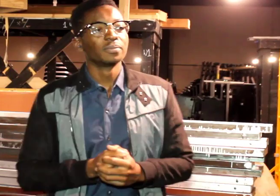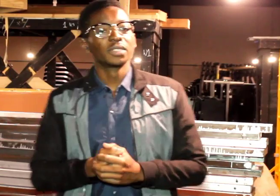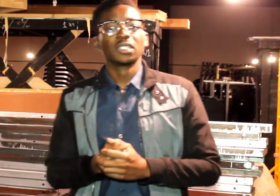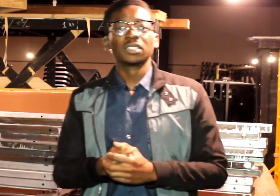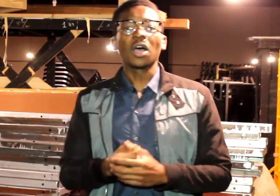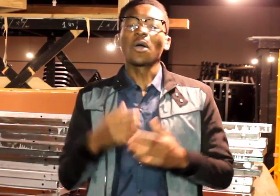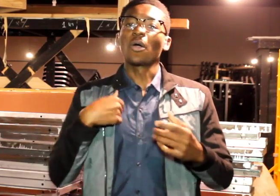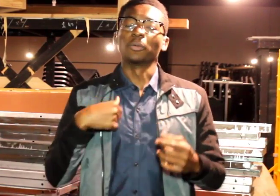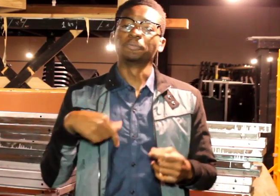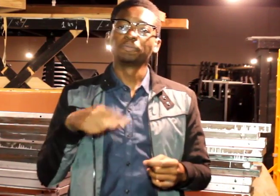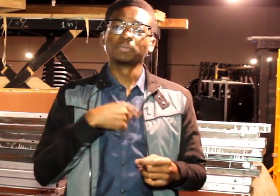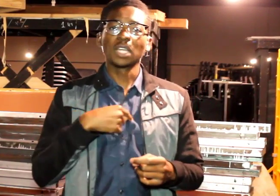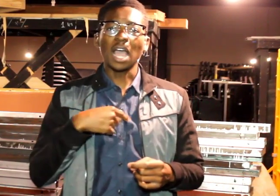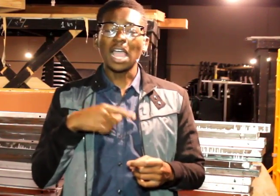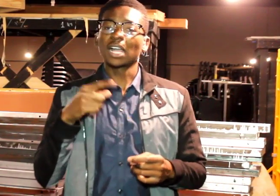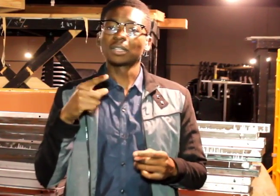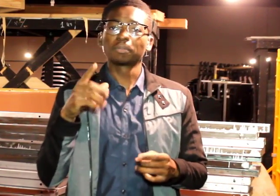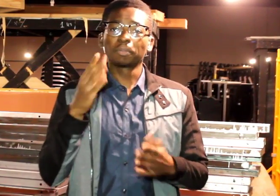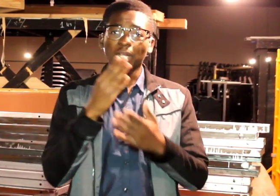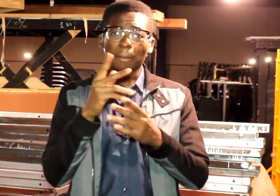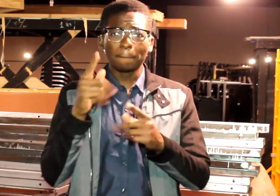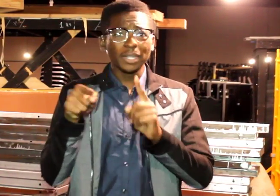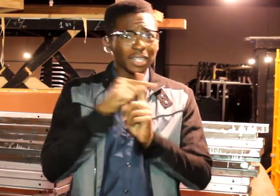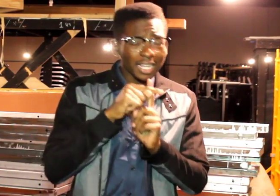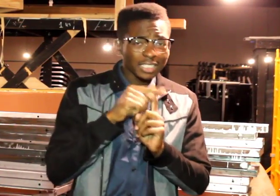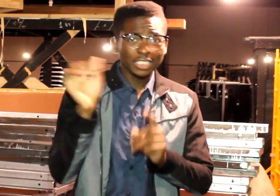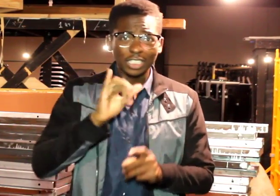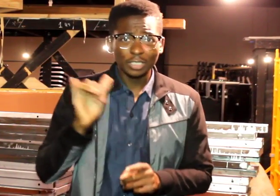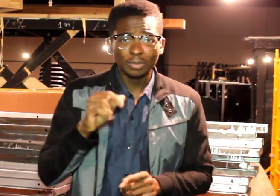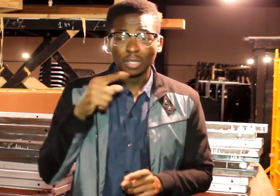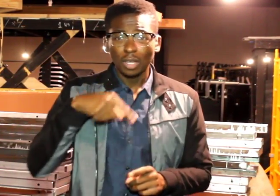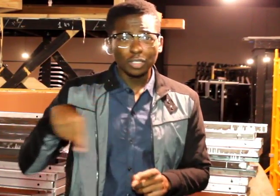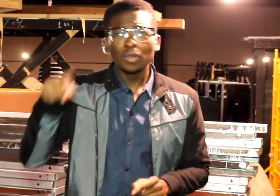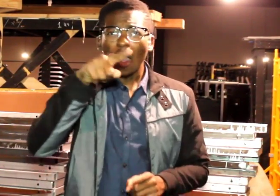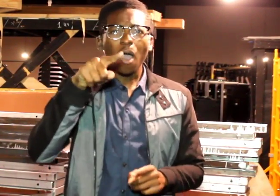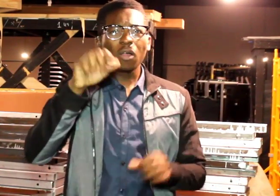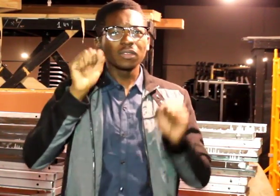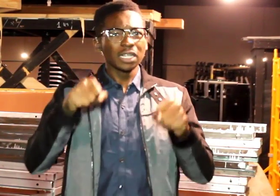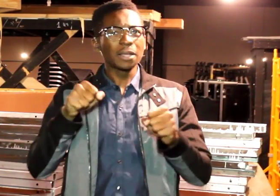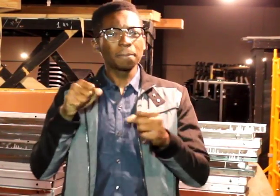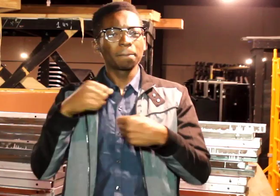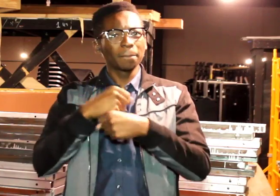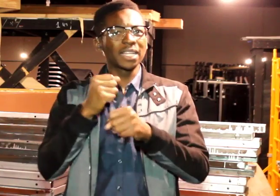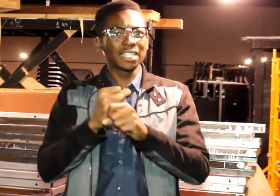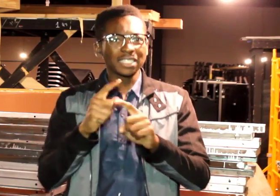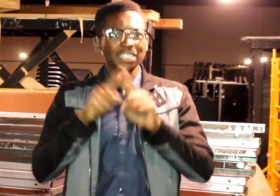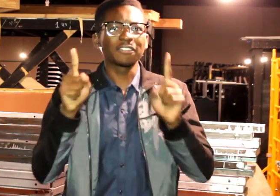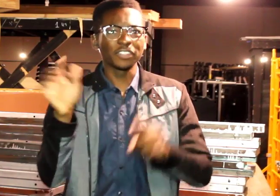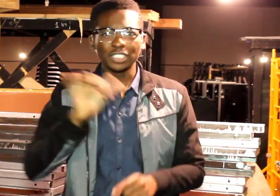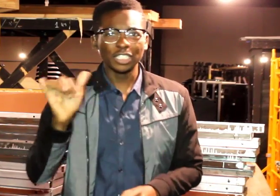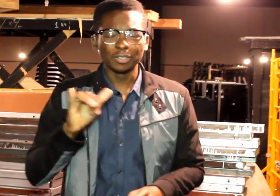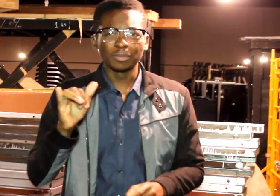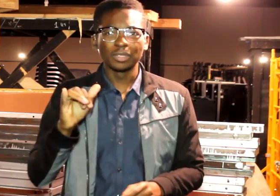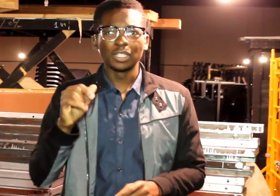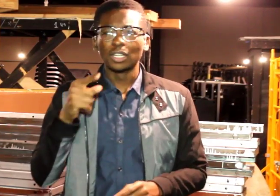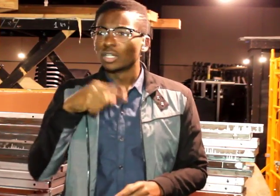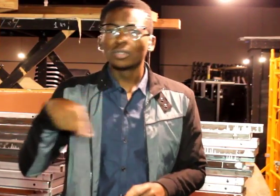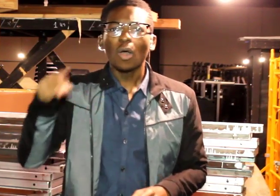So, and plus two, you all can make a difference, You